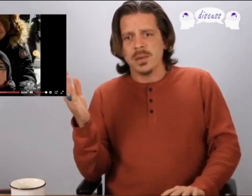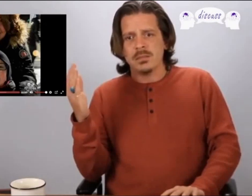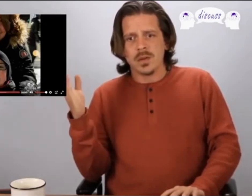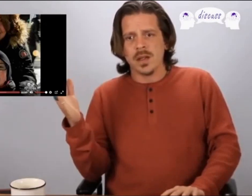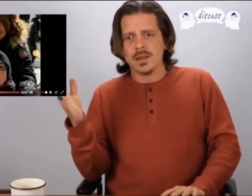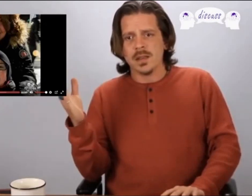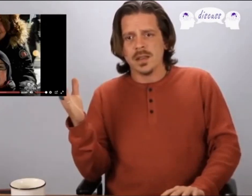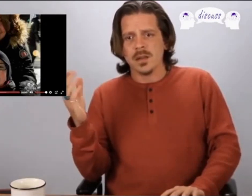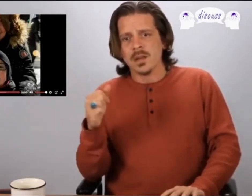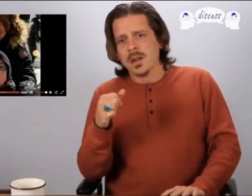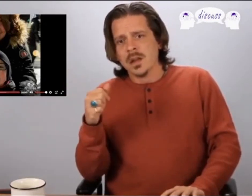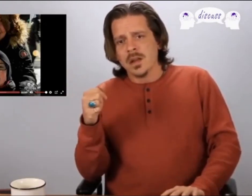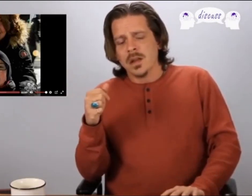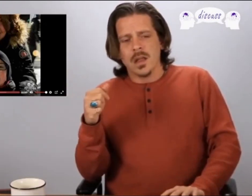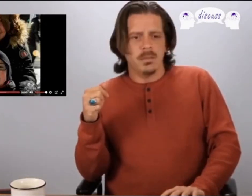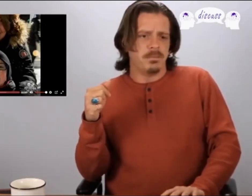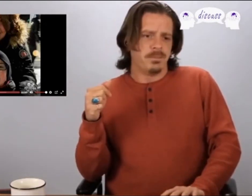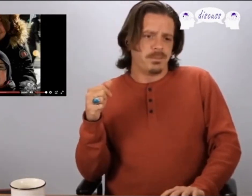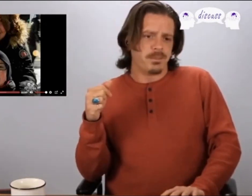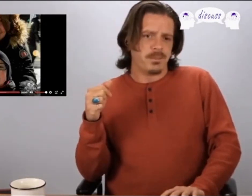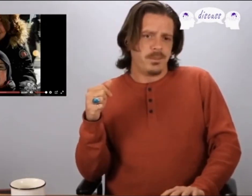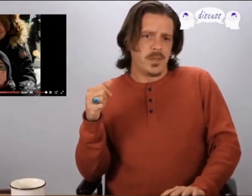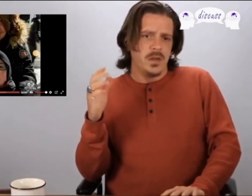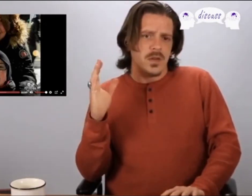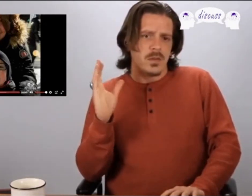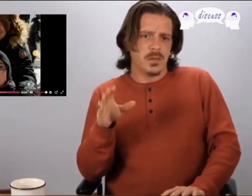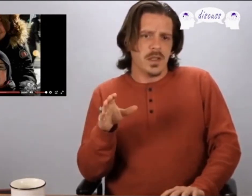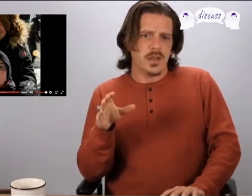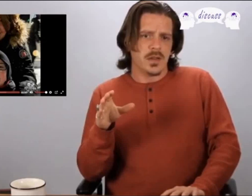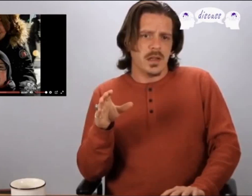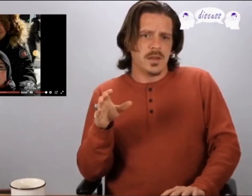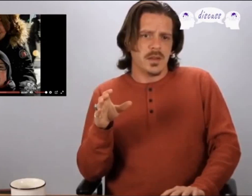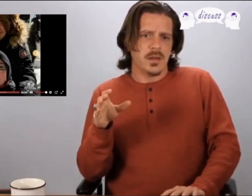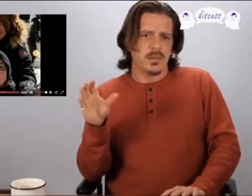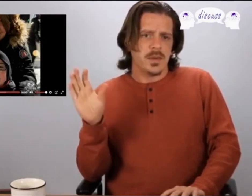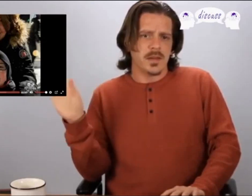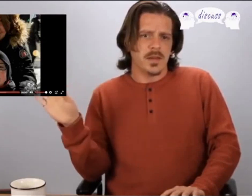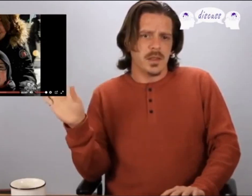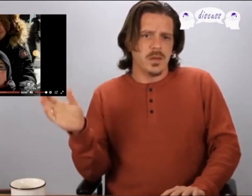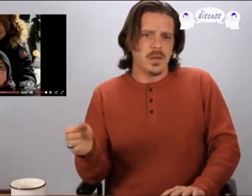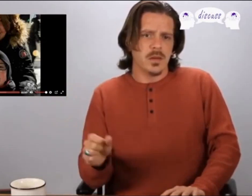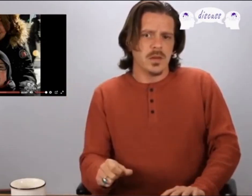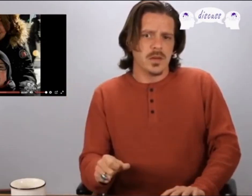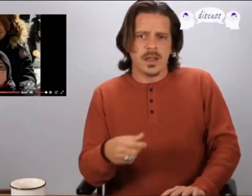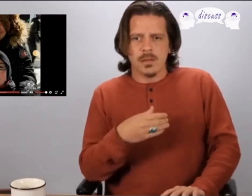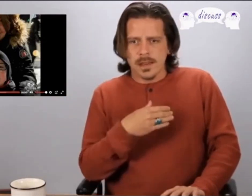bit crazy in there so what we're gonna do is I'm just gonna go ahead and play this up in the corner so that way